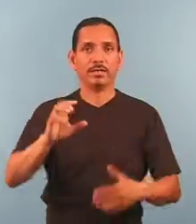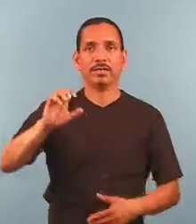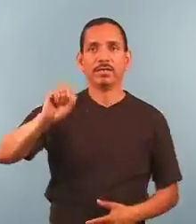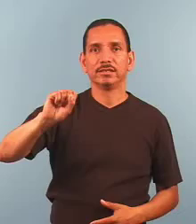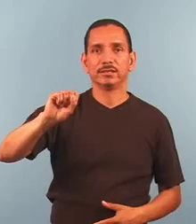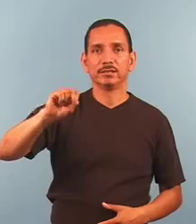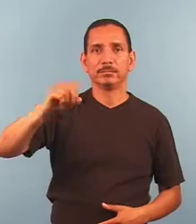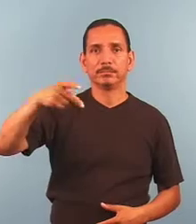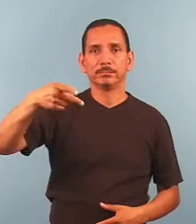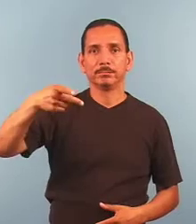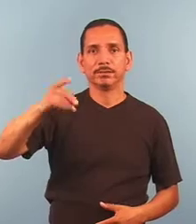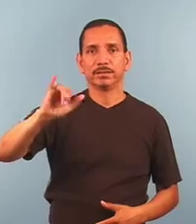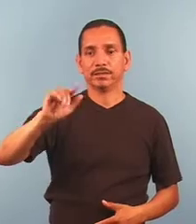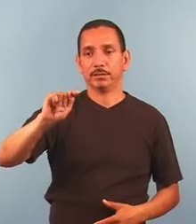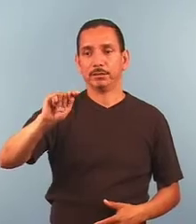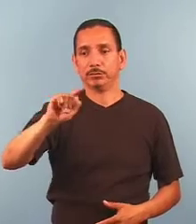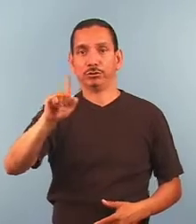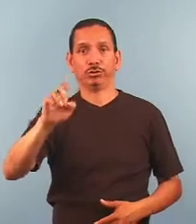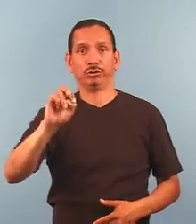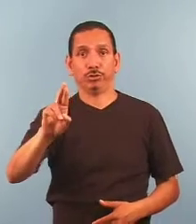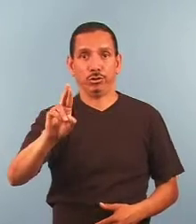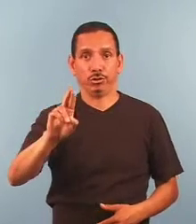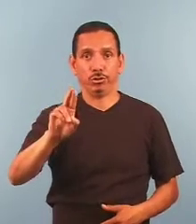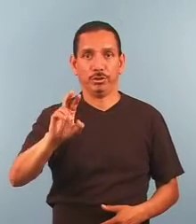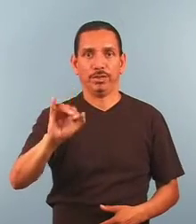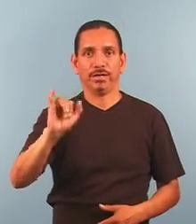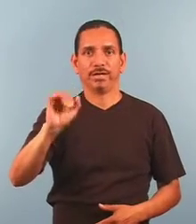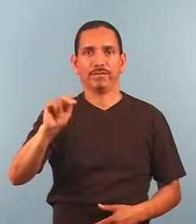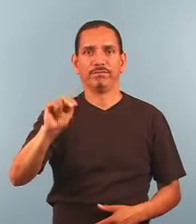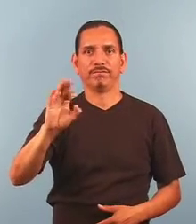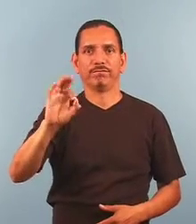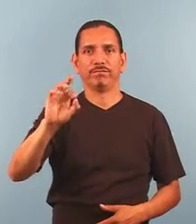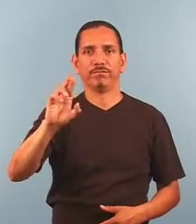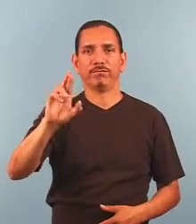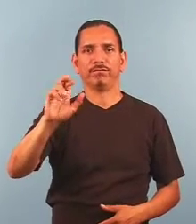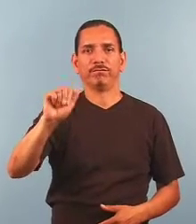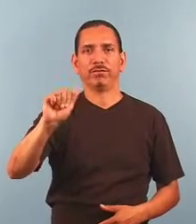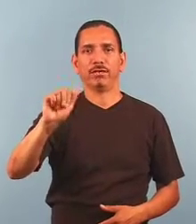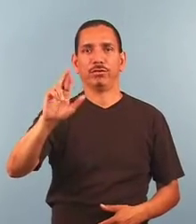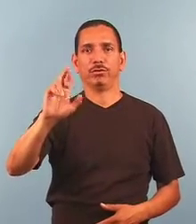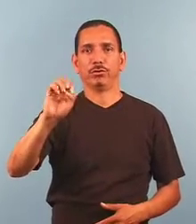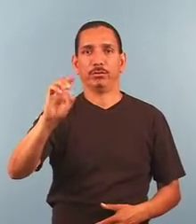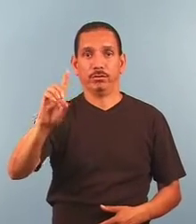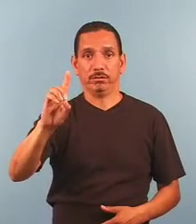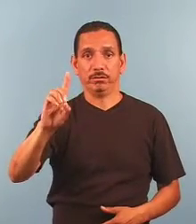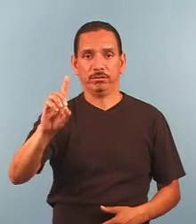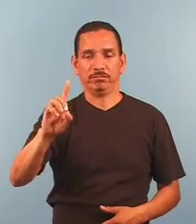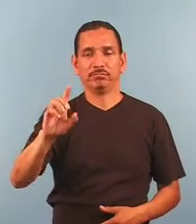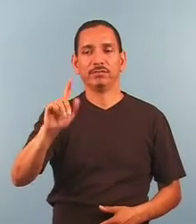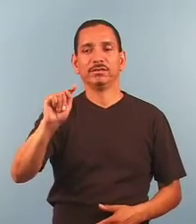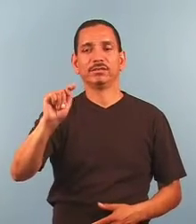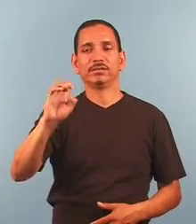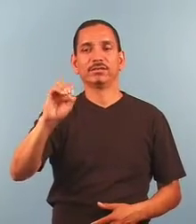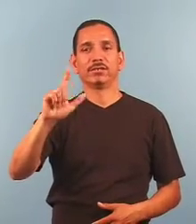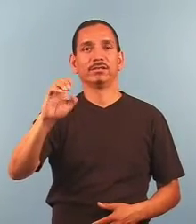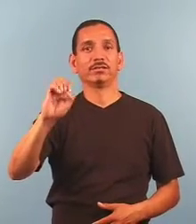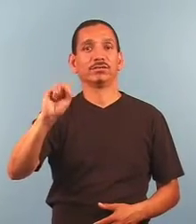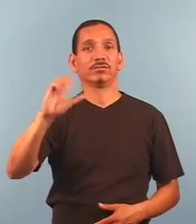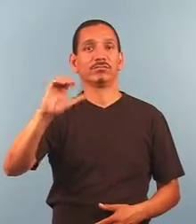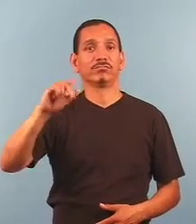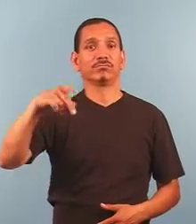The Spitzer Infrared Telescope